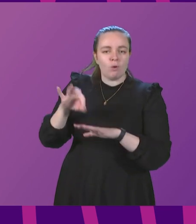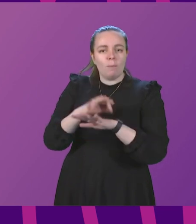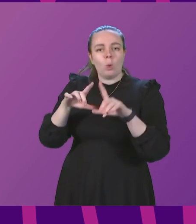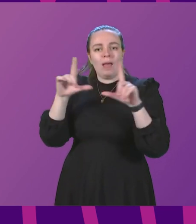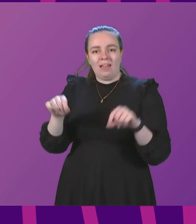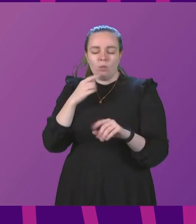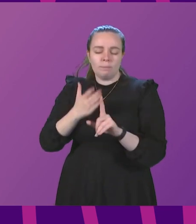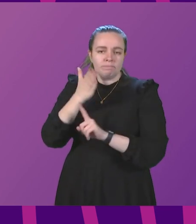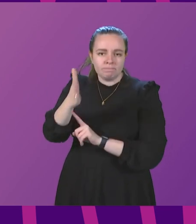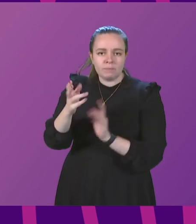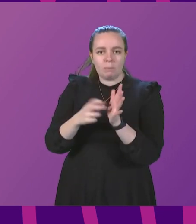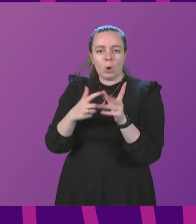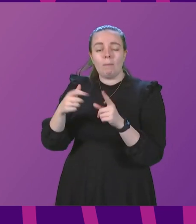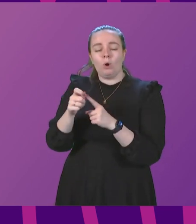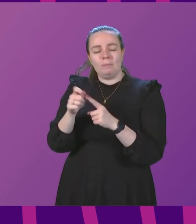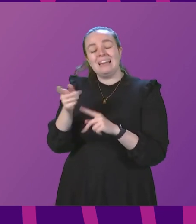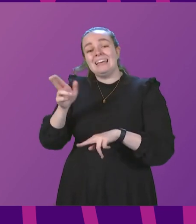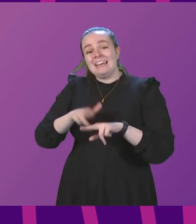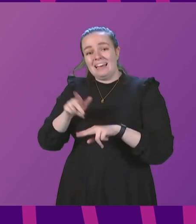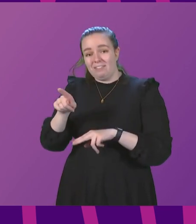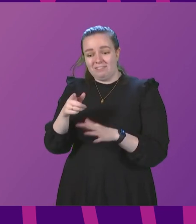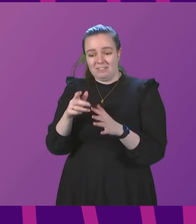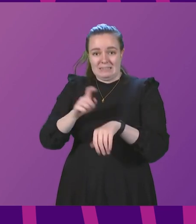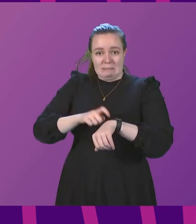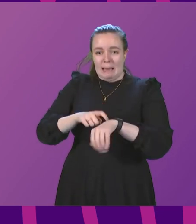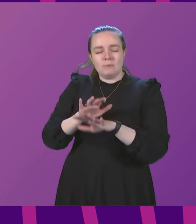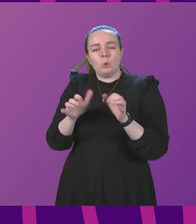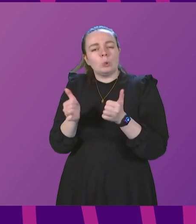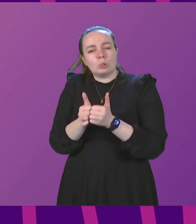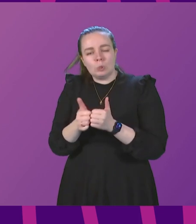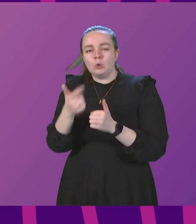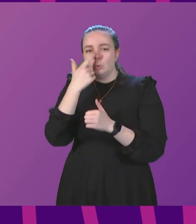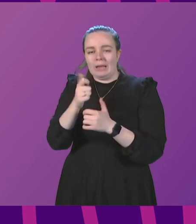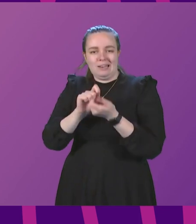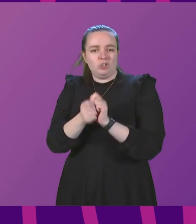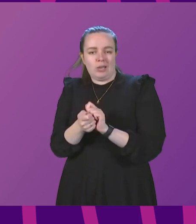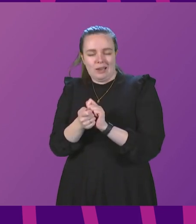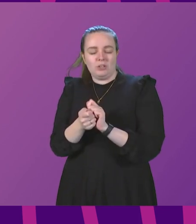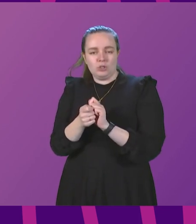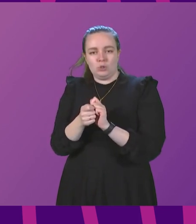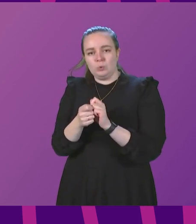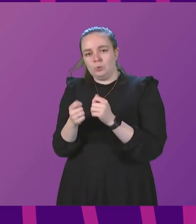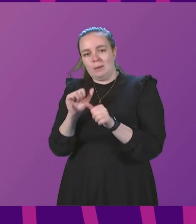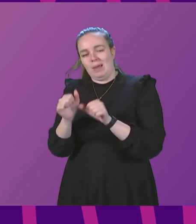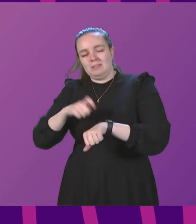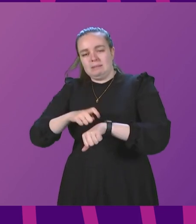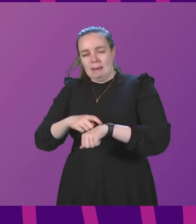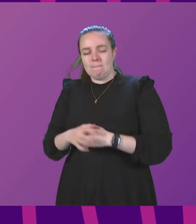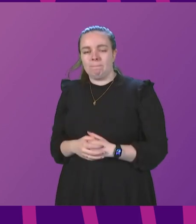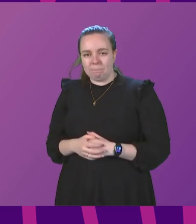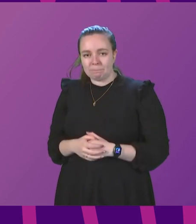along to the scheduled appointment. If the appointment time you are given isn't convenient, you can rearrange it to a more convenient time.